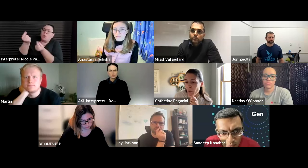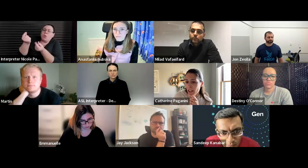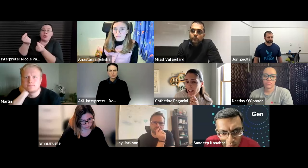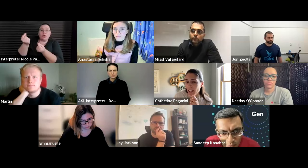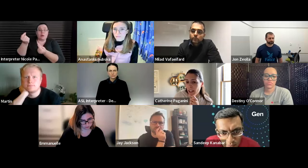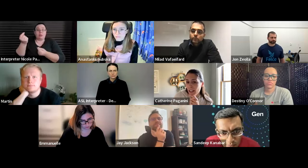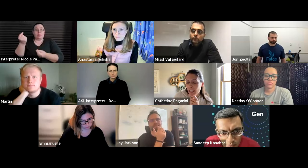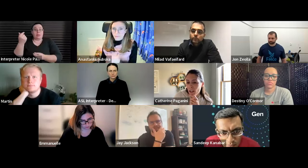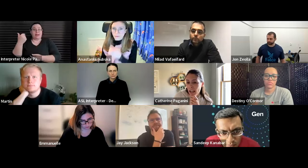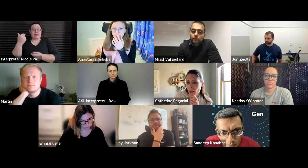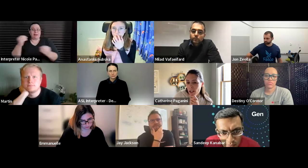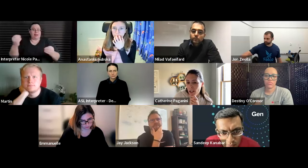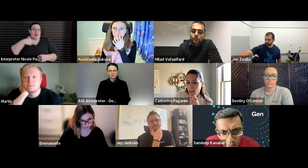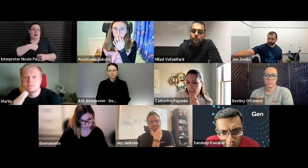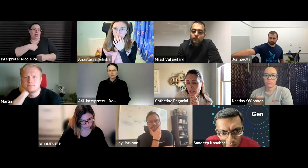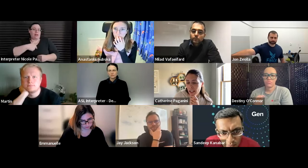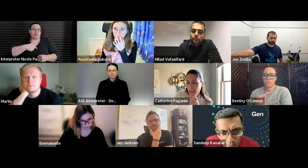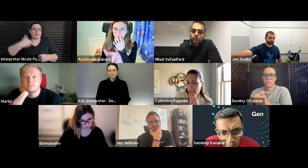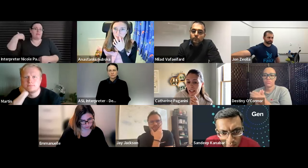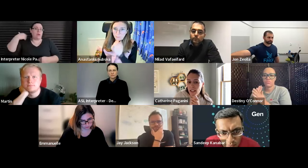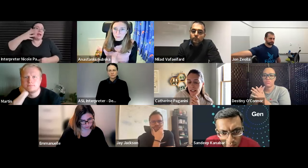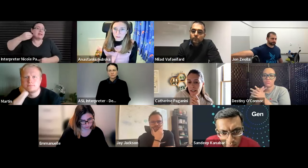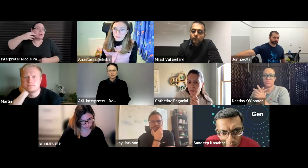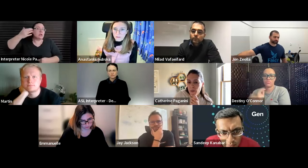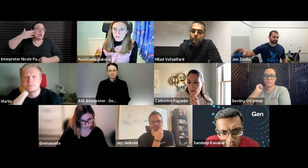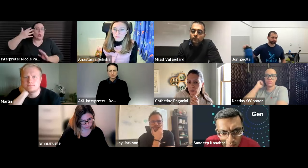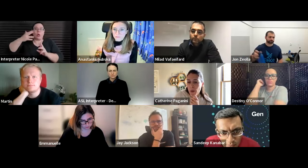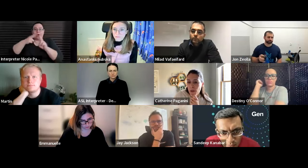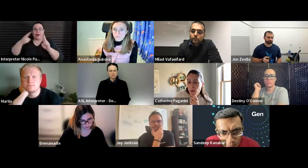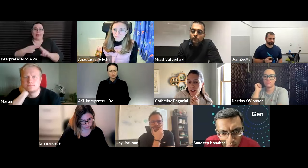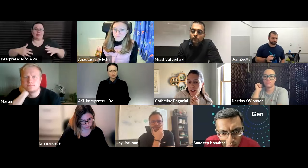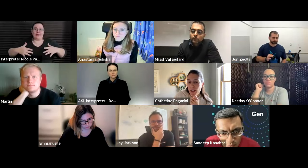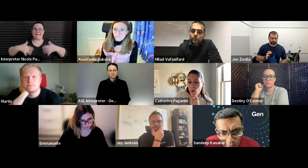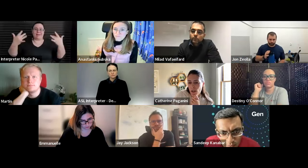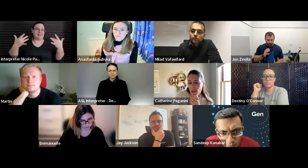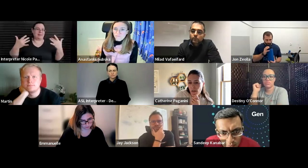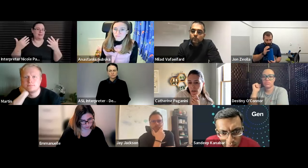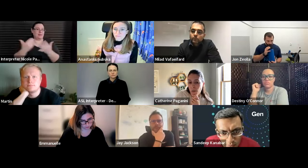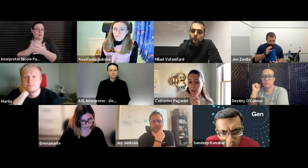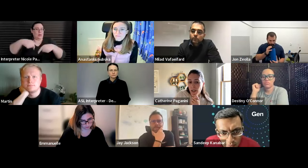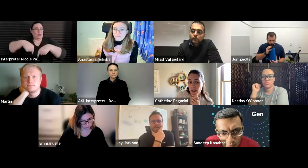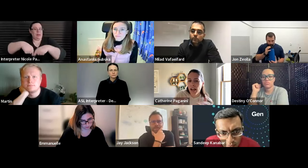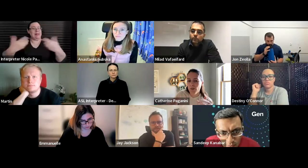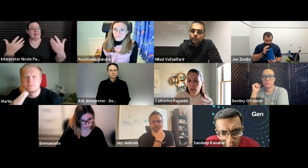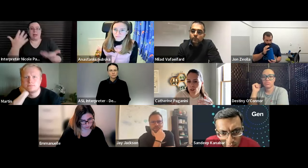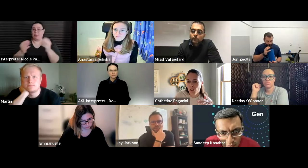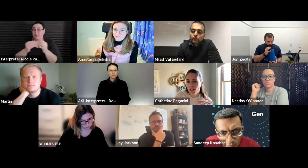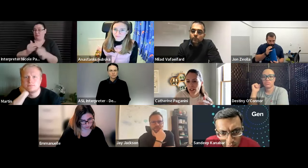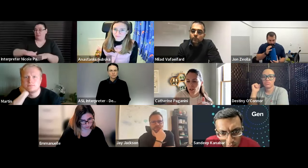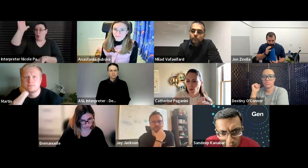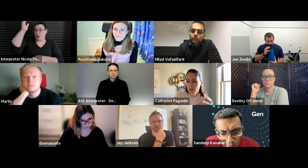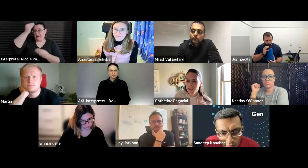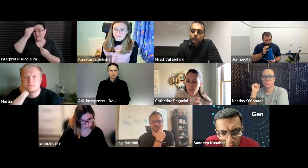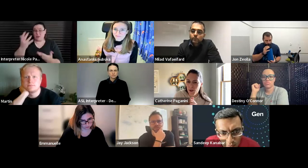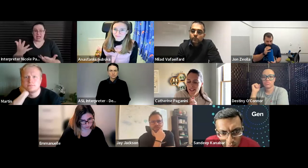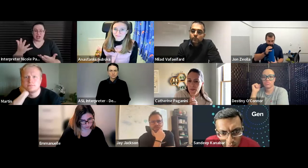actually hasn't experienced with uh international uh events um so maybe we need more information but those are